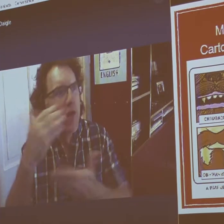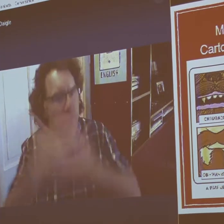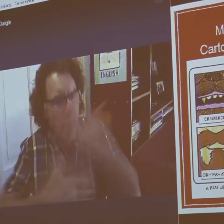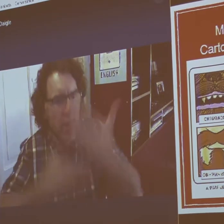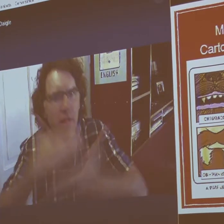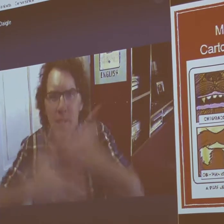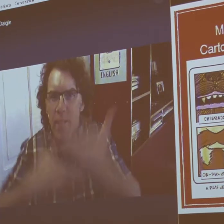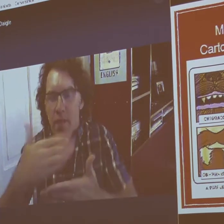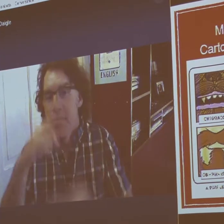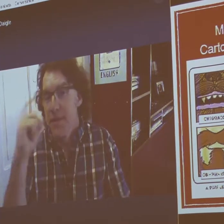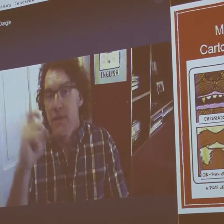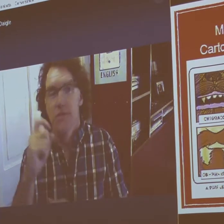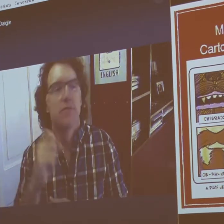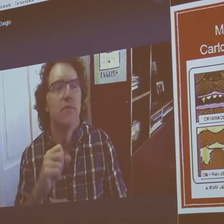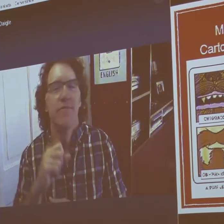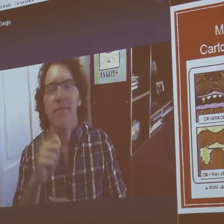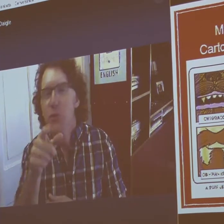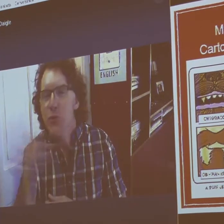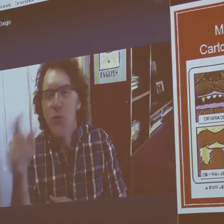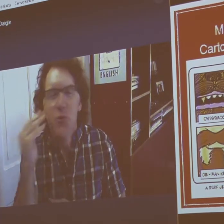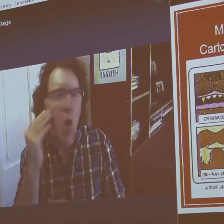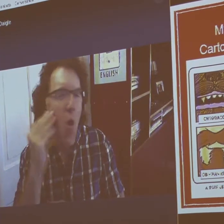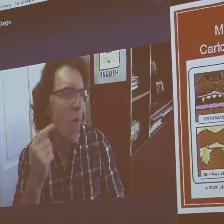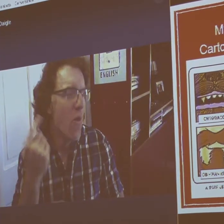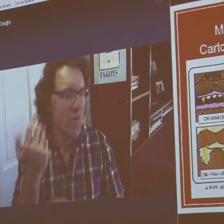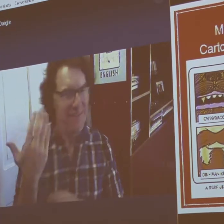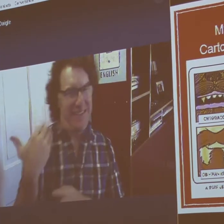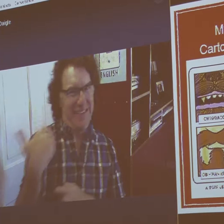And it helped me learn the ropes, definitely.